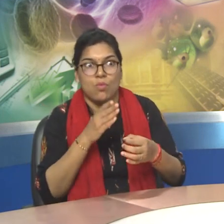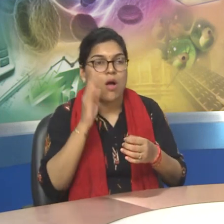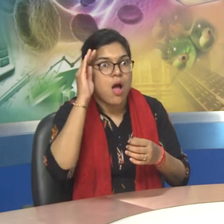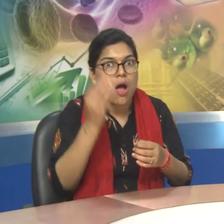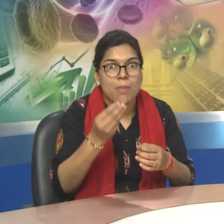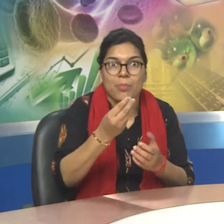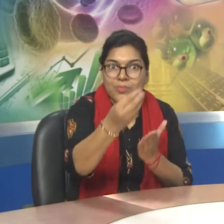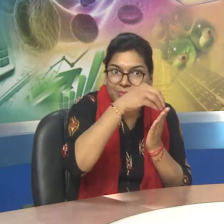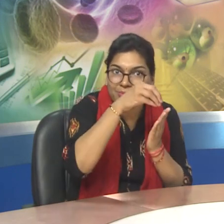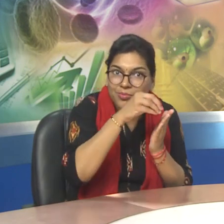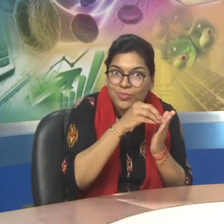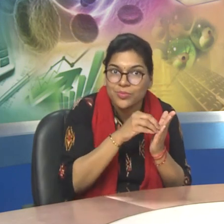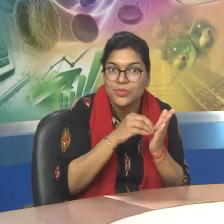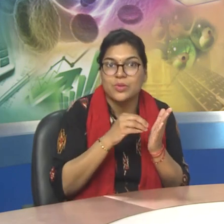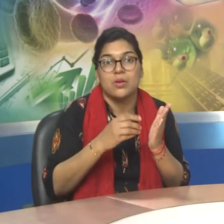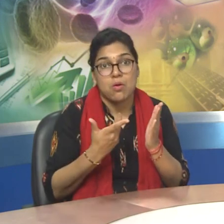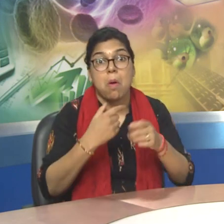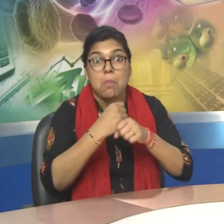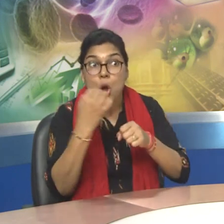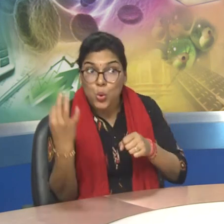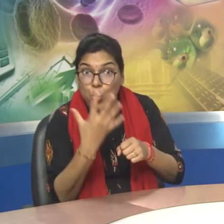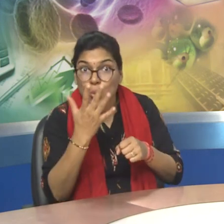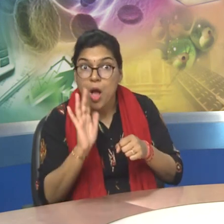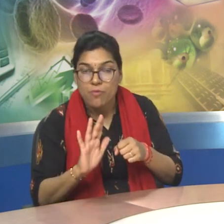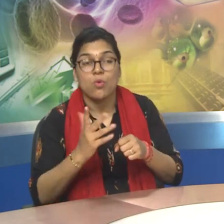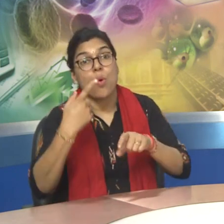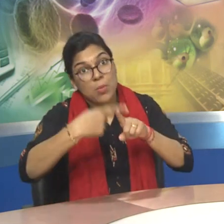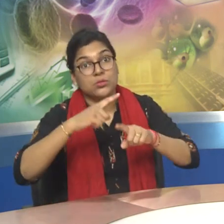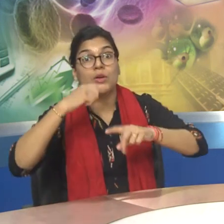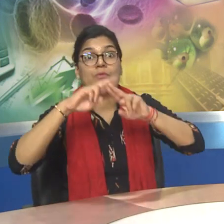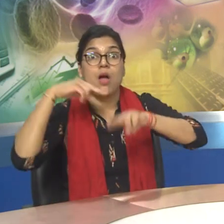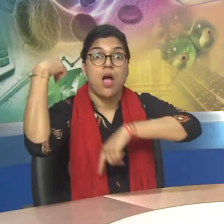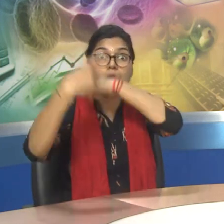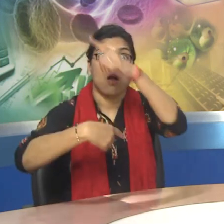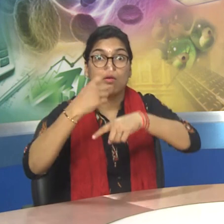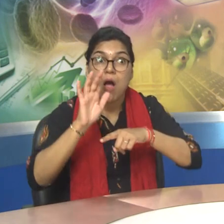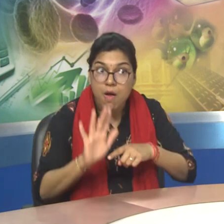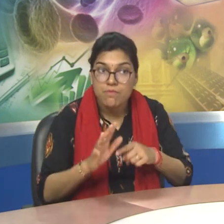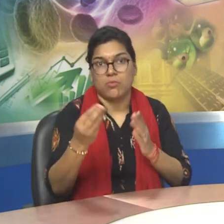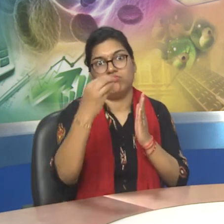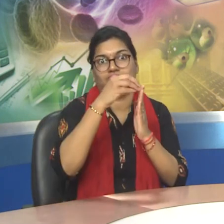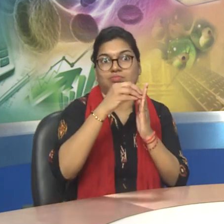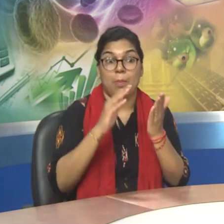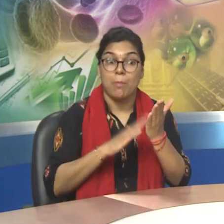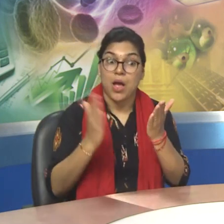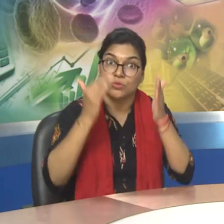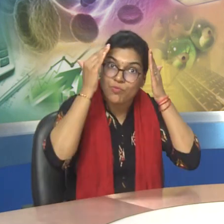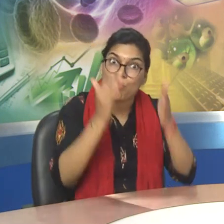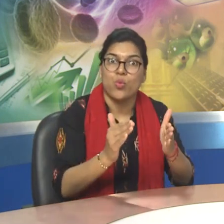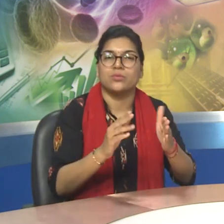Trade Publications focus on practical information for professionals working